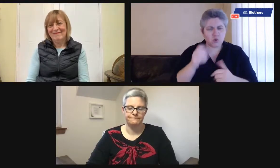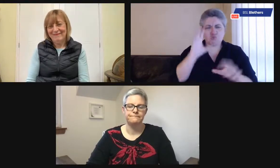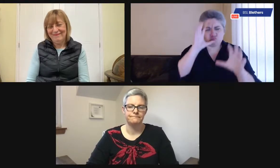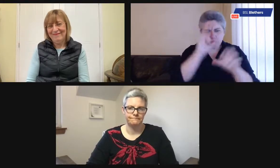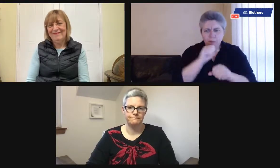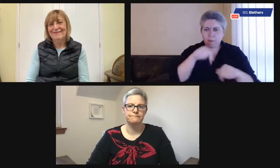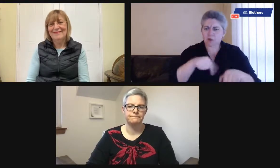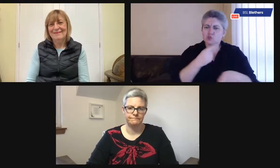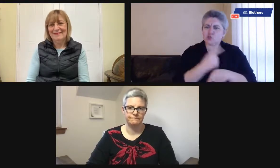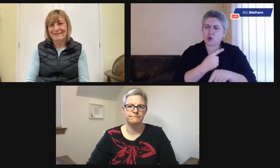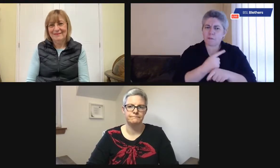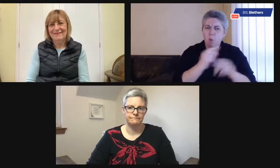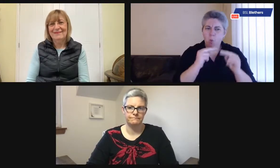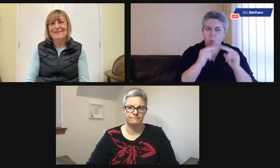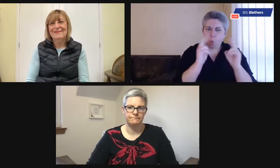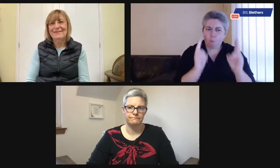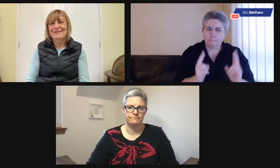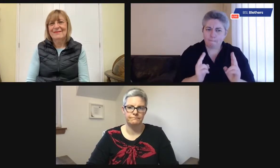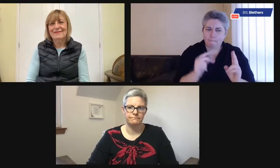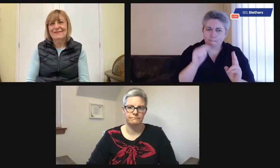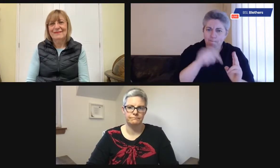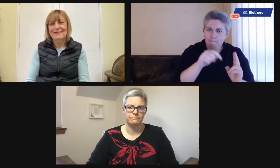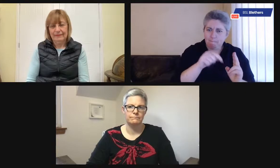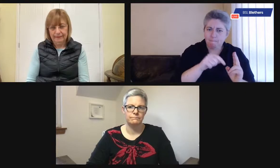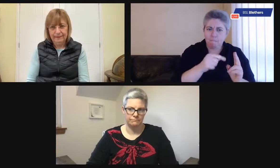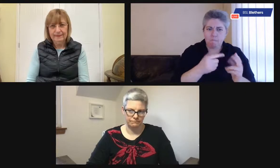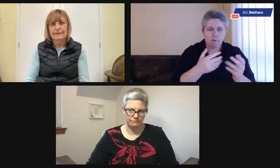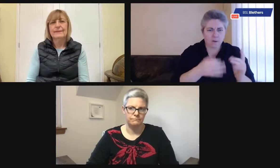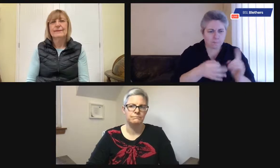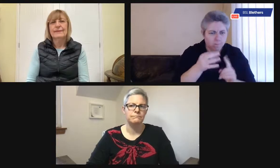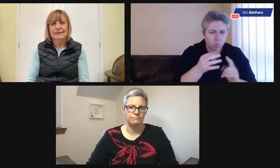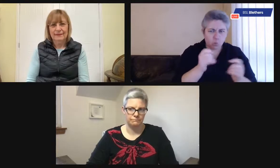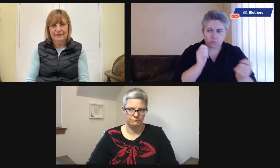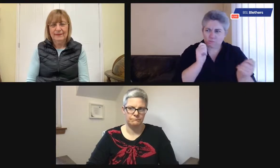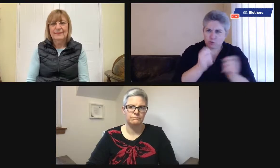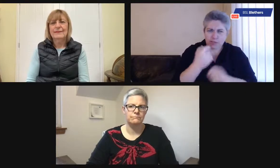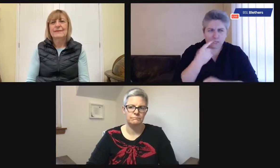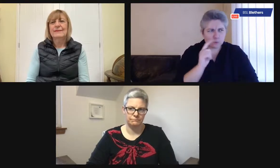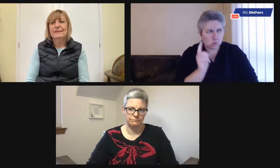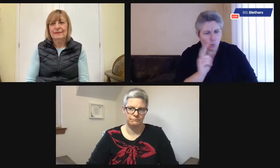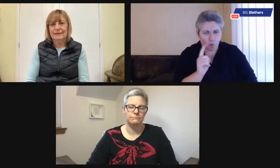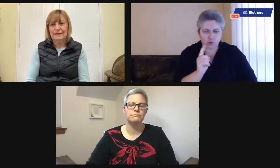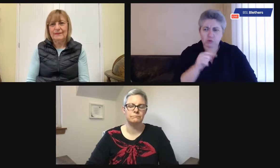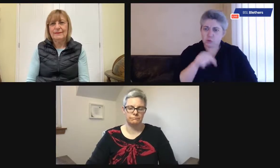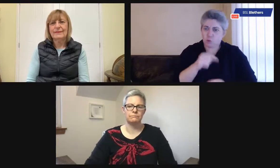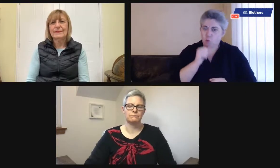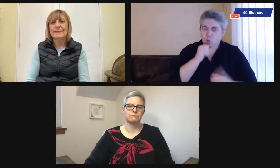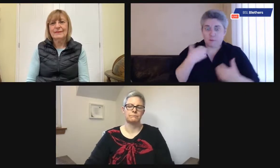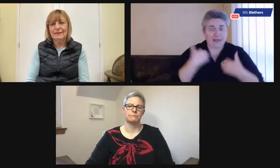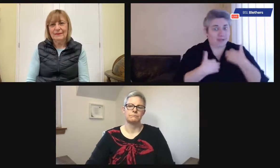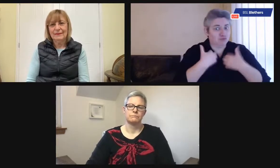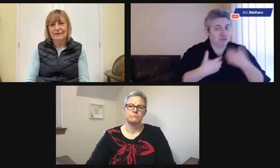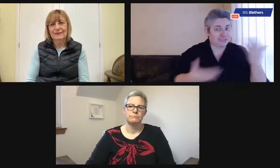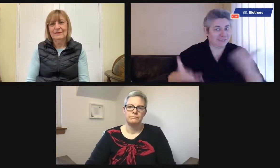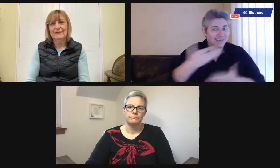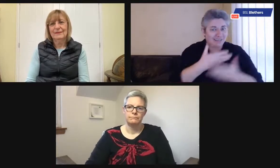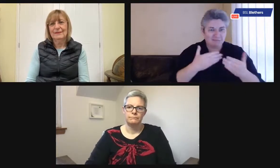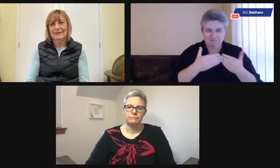and I can pose those to our guests, Emma and Carolyn. But just a reminder that we're looking at the home